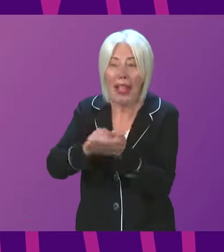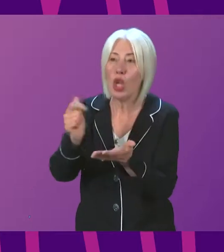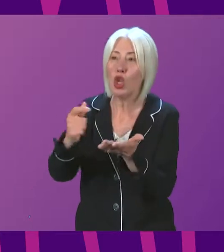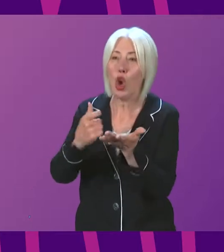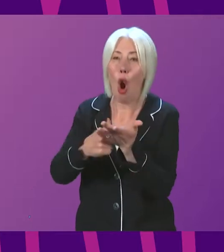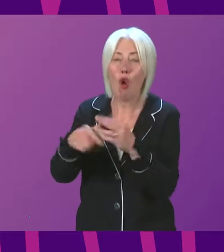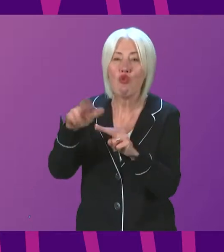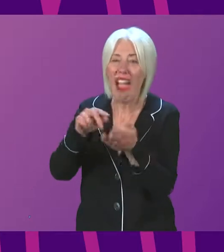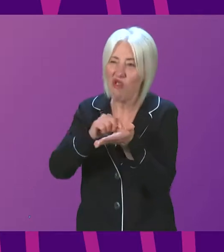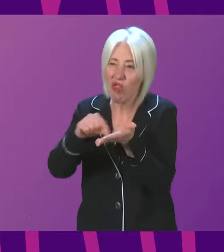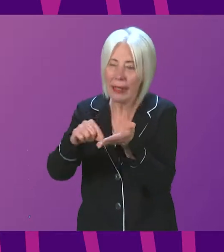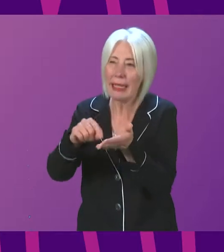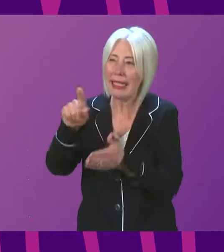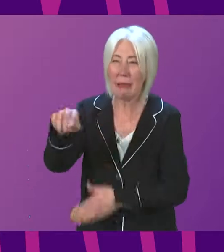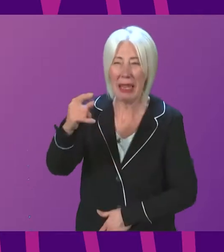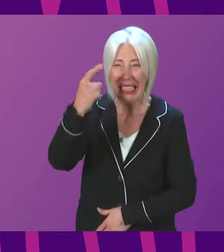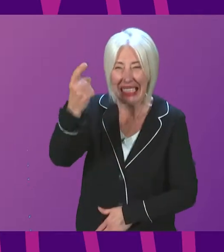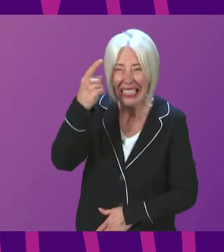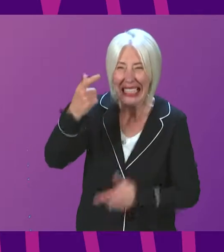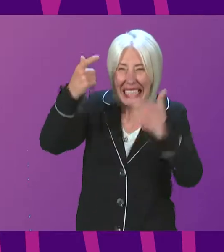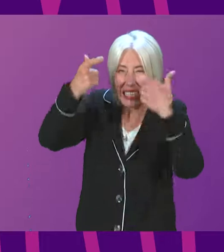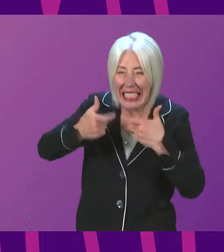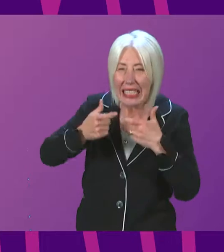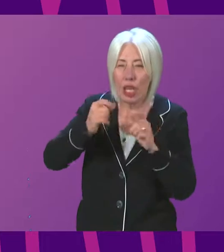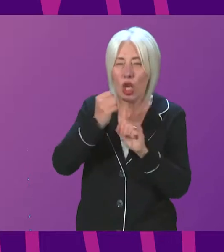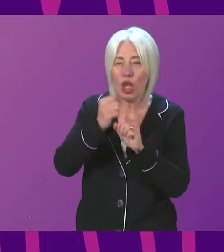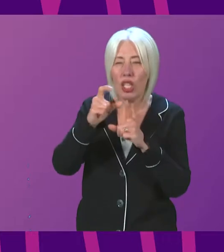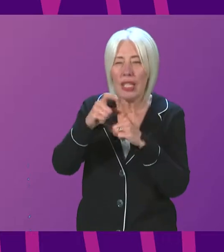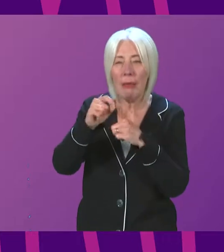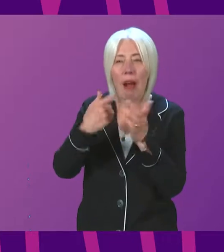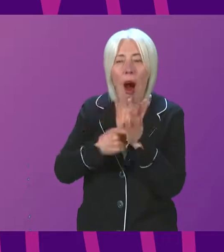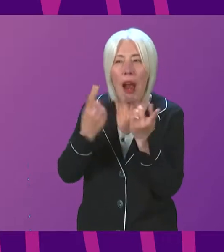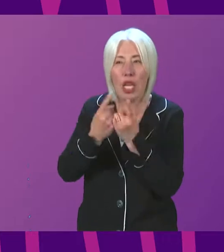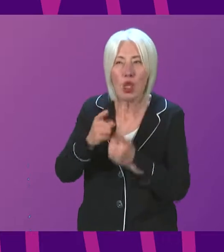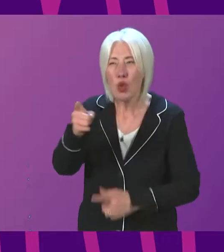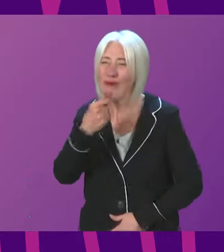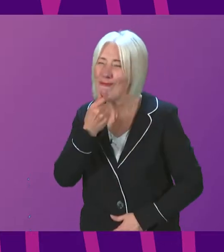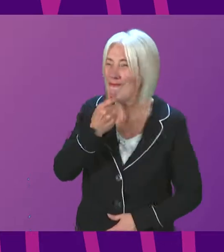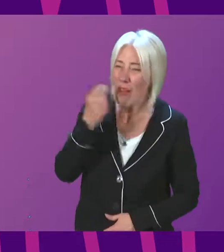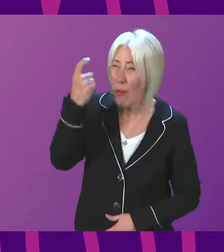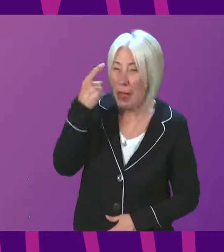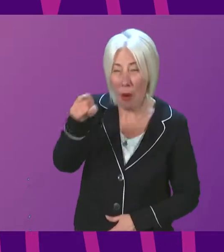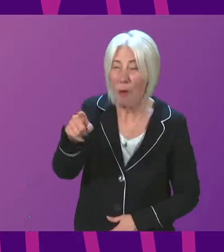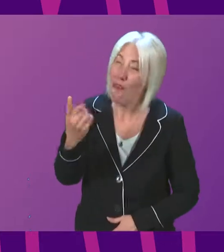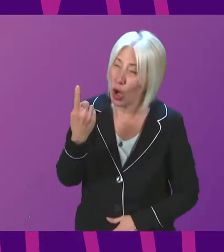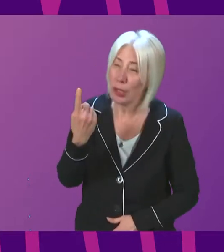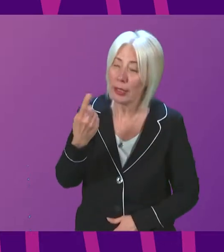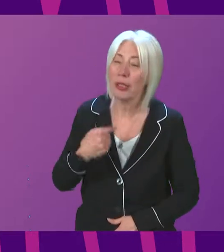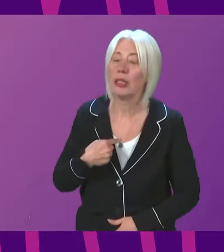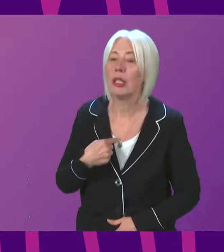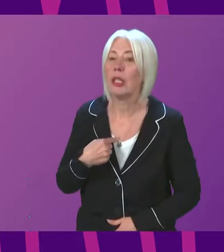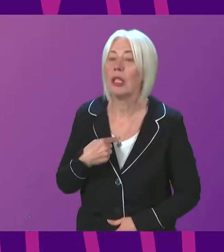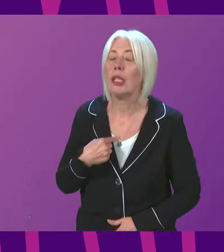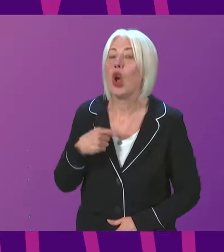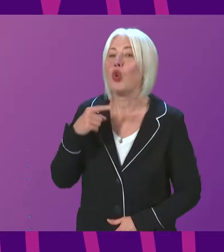there may be other considerations of a legal and GDPR nature that need to be considered. Now I'll reflect on